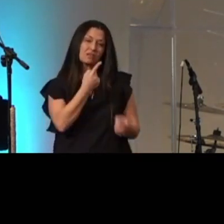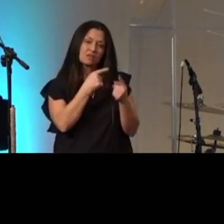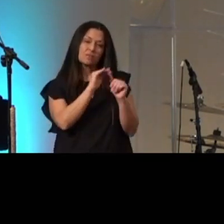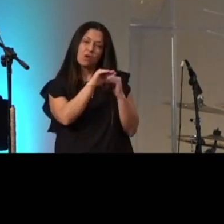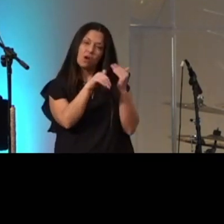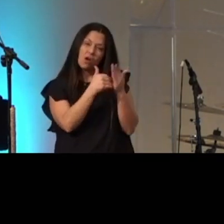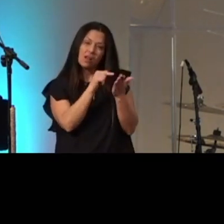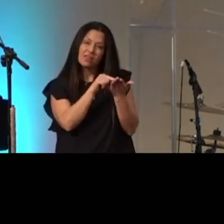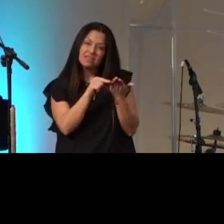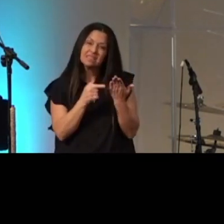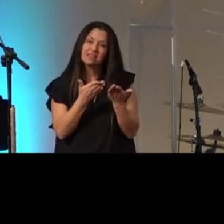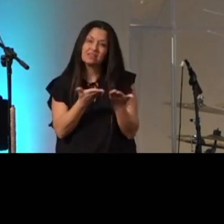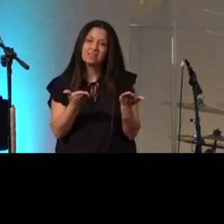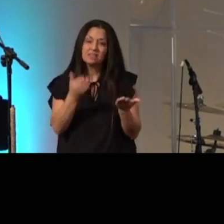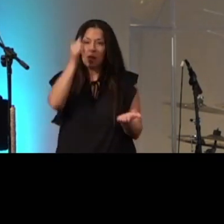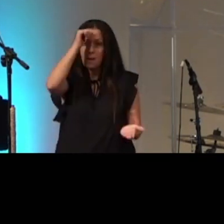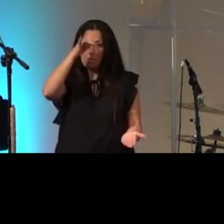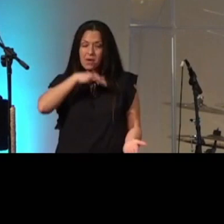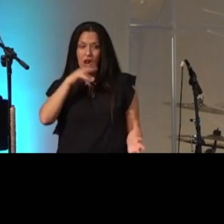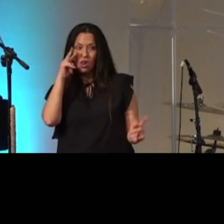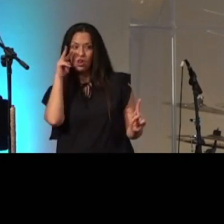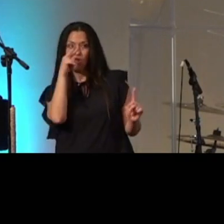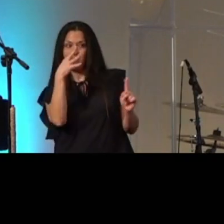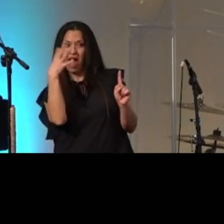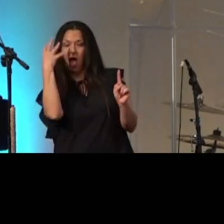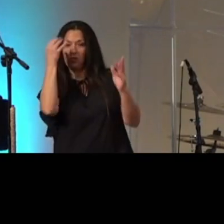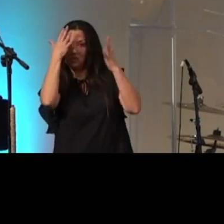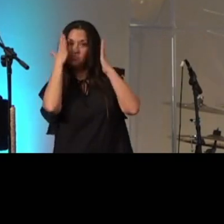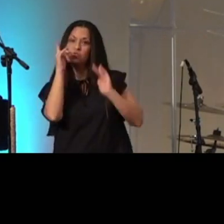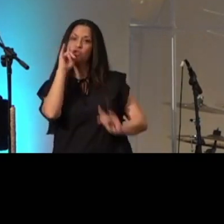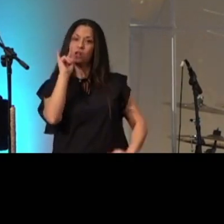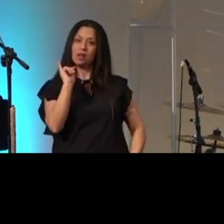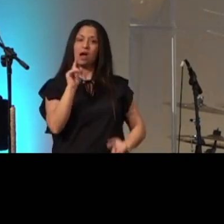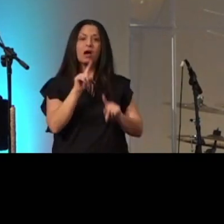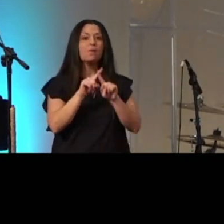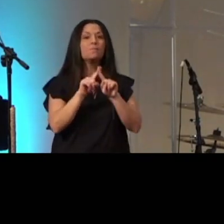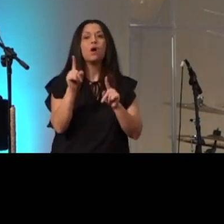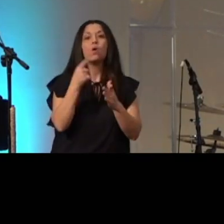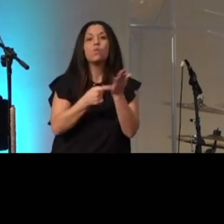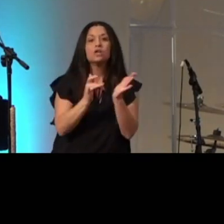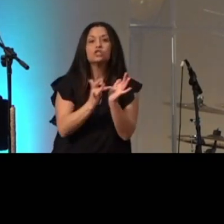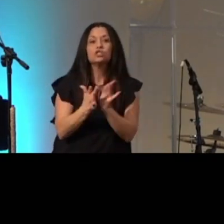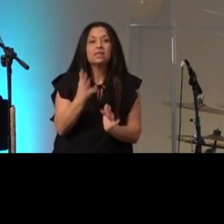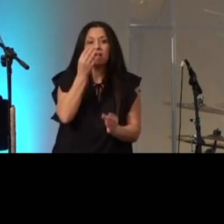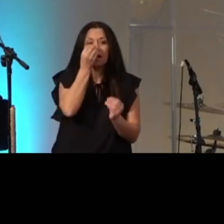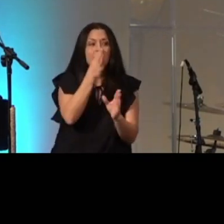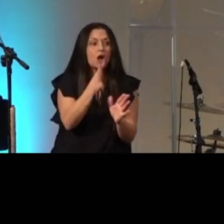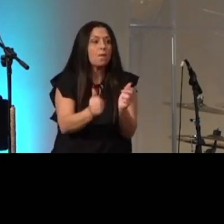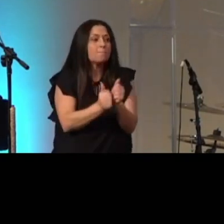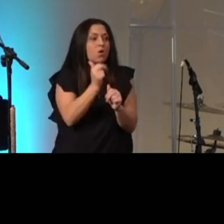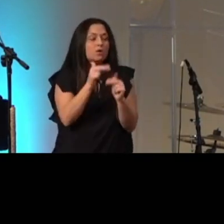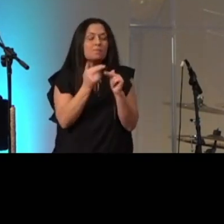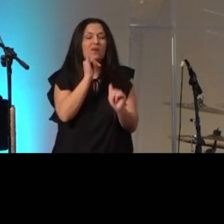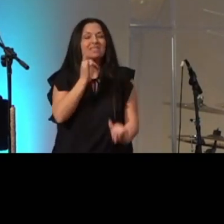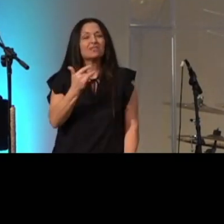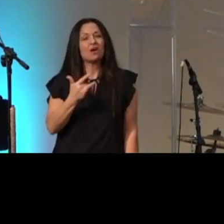looks at the outward appearance but what jesus cares most about is the heart and the reality